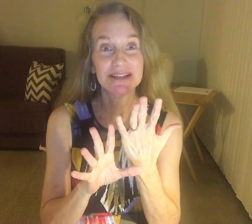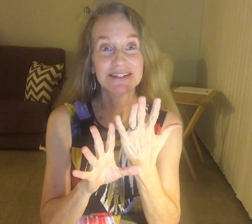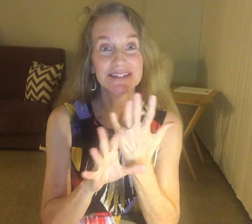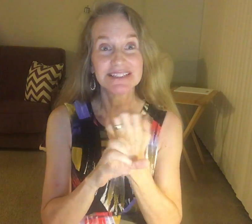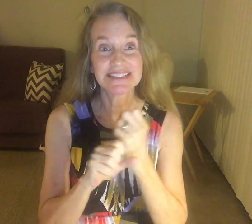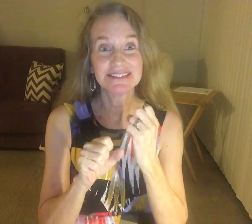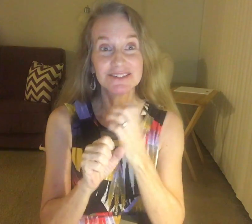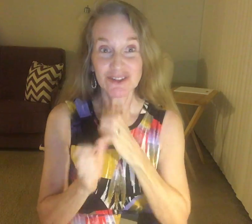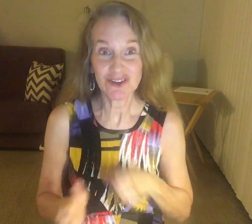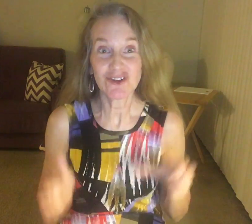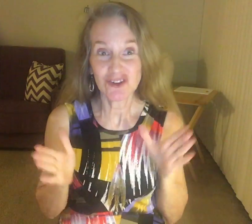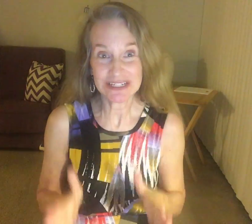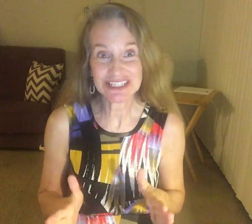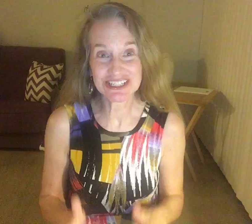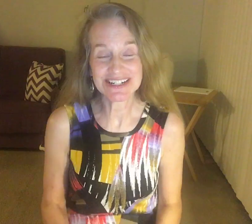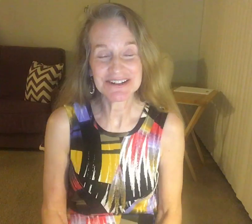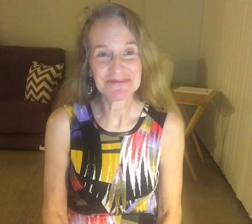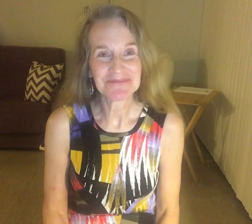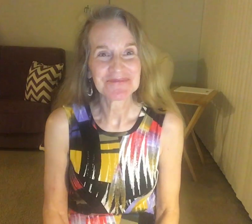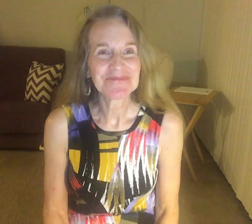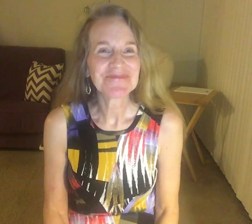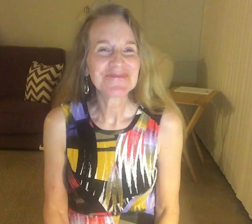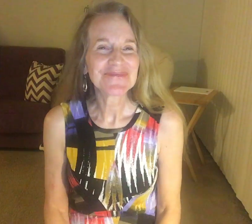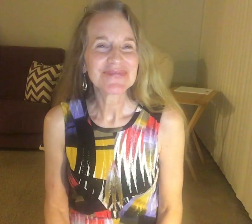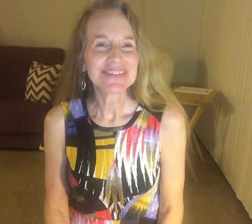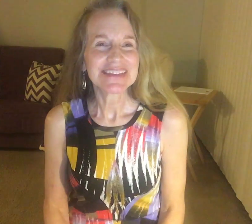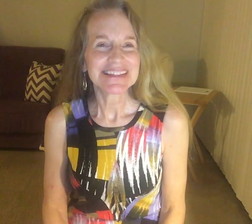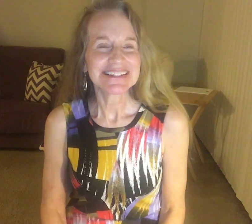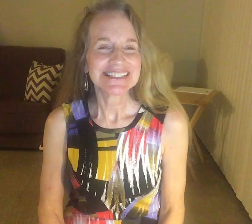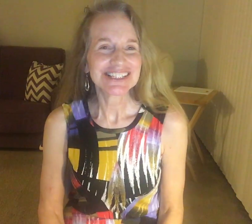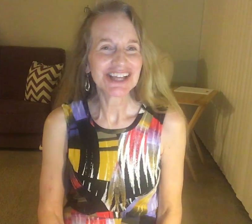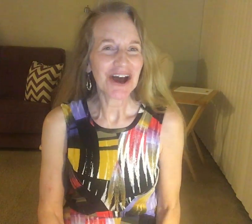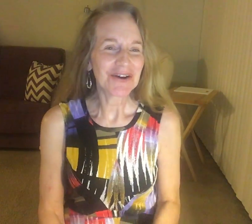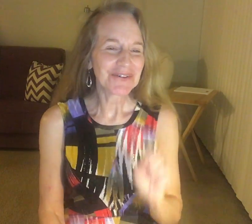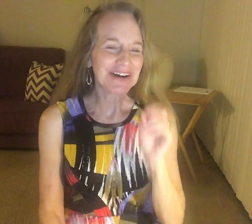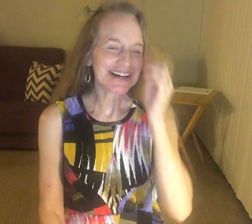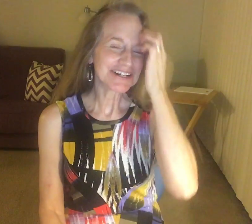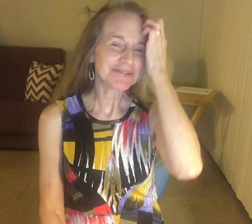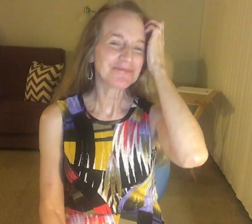Christian. So, um,